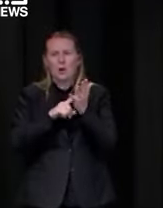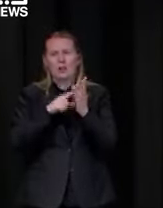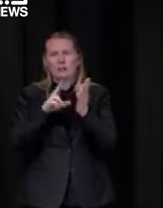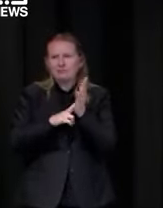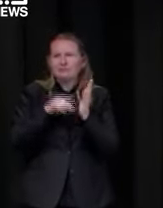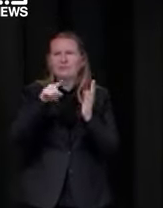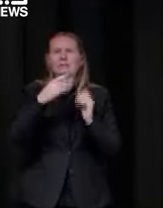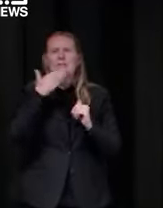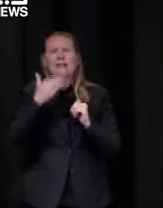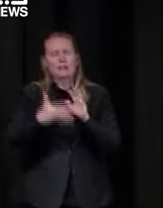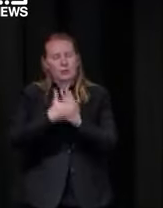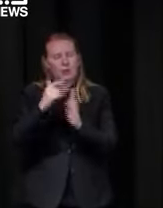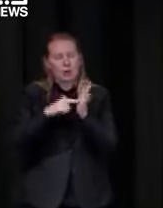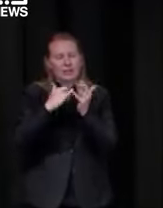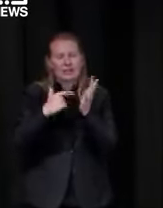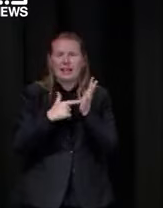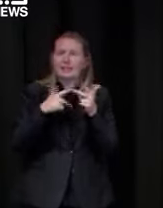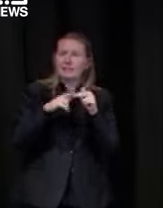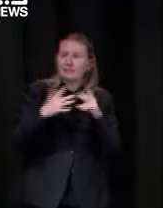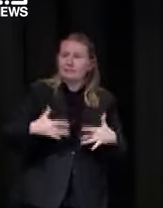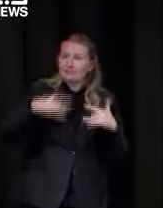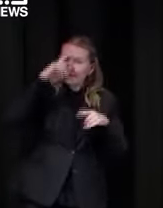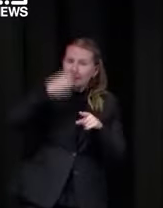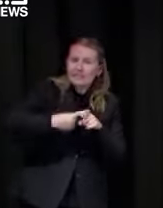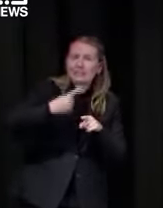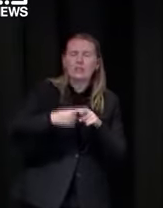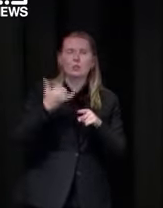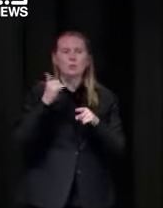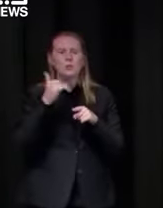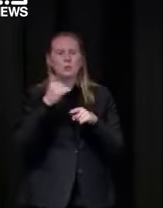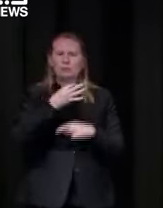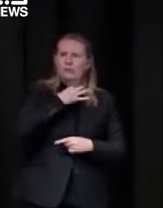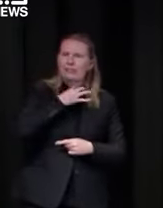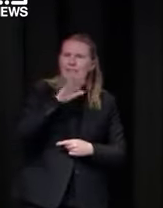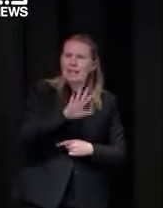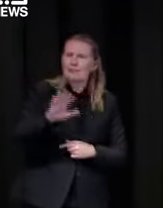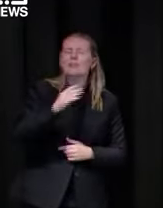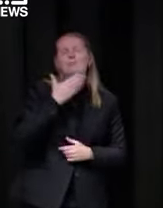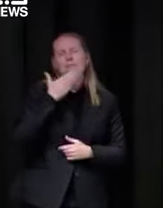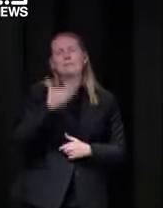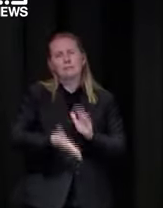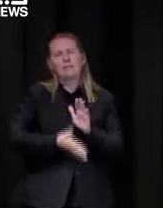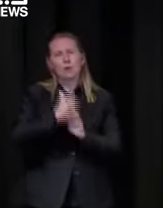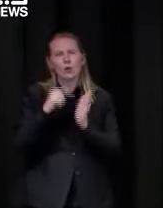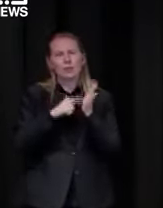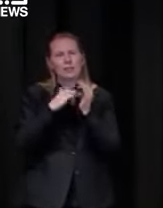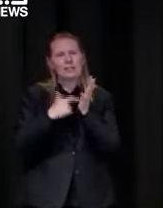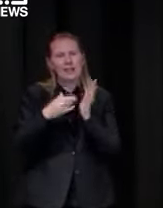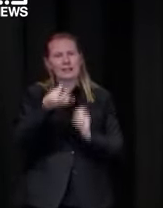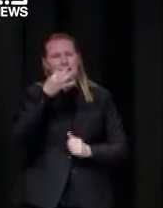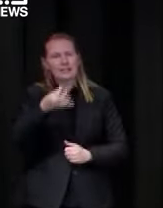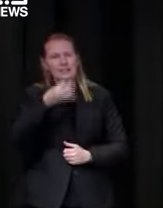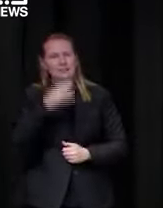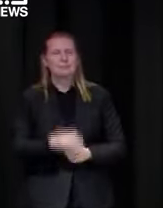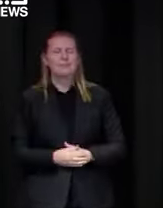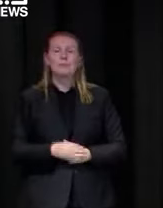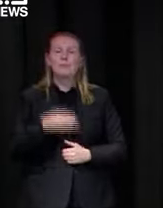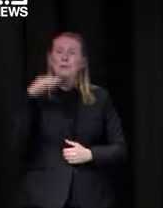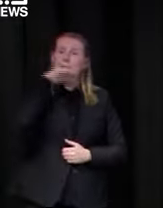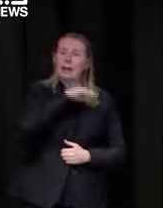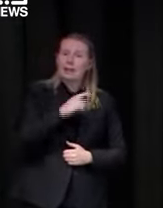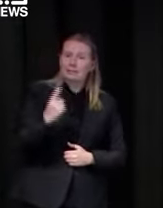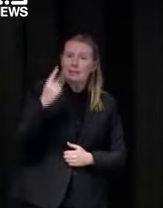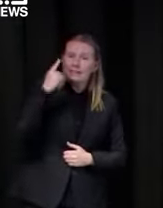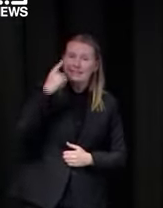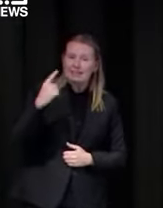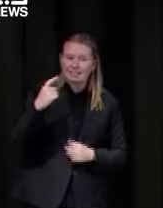exposures to those listed exposure sites or contact with people who we know to be positive um in the metro areas we've seen a great response